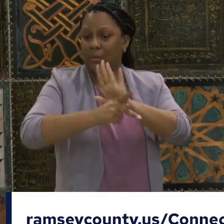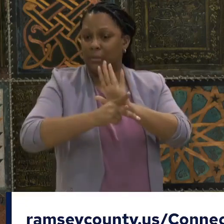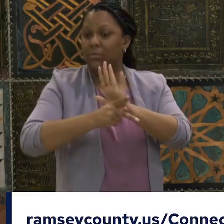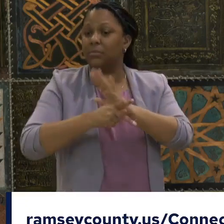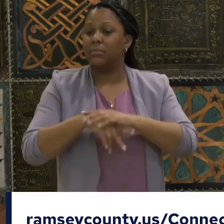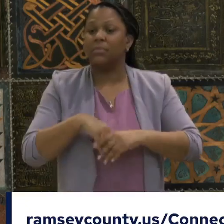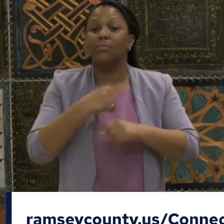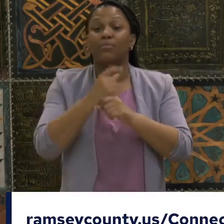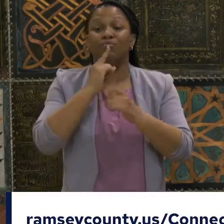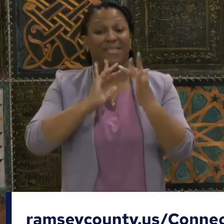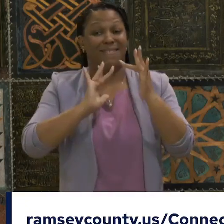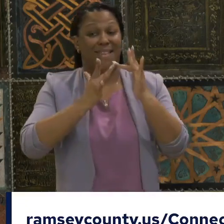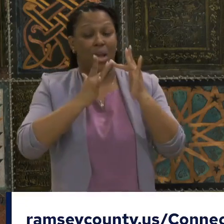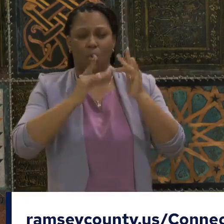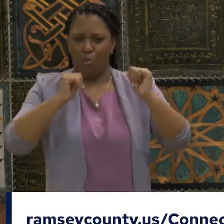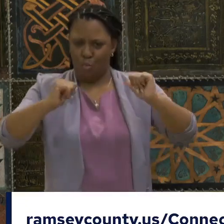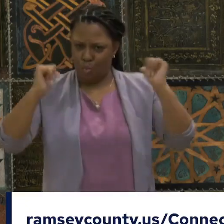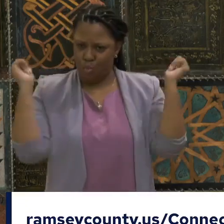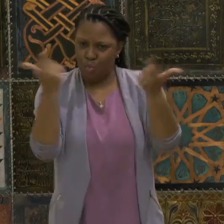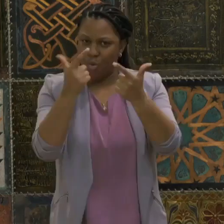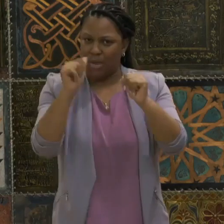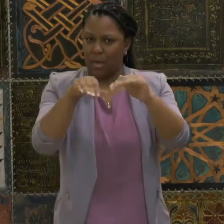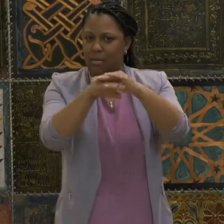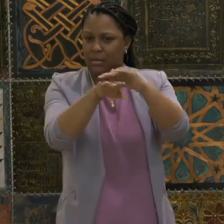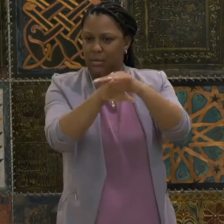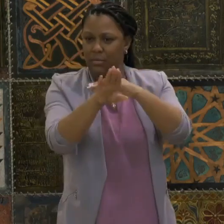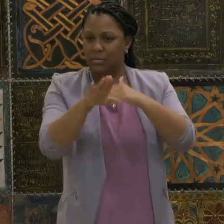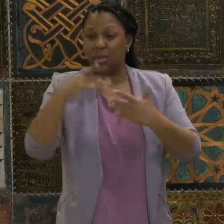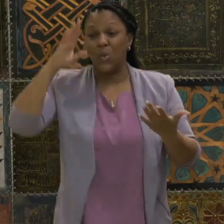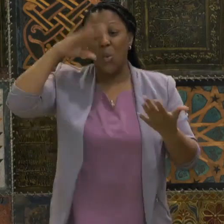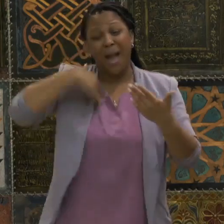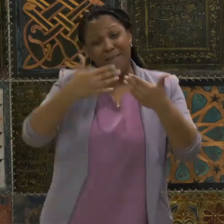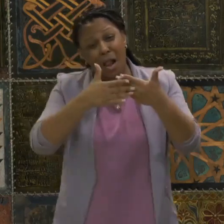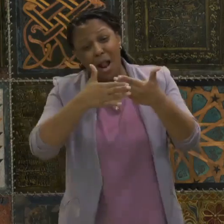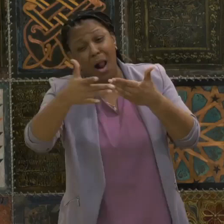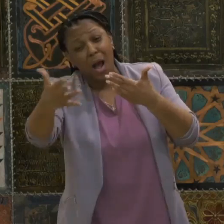work. There's so much more to do, but let's do it together. Thanks, everyone.